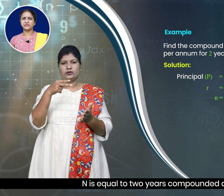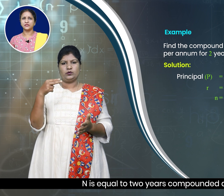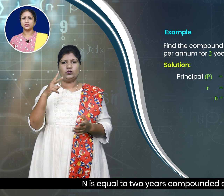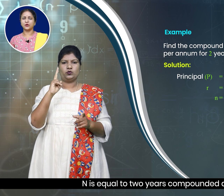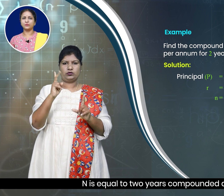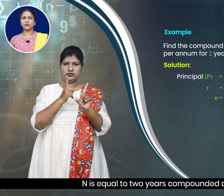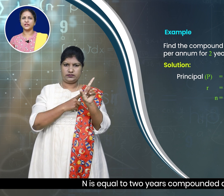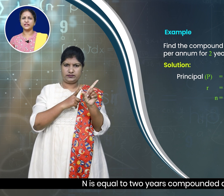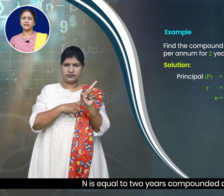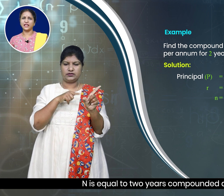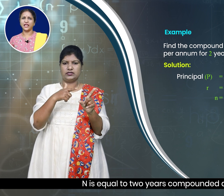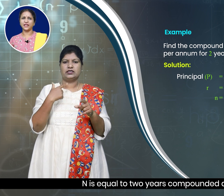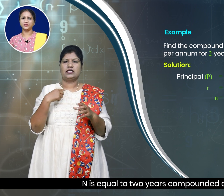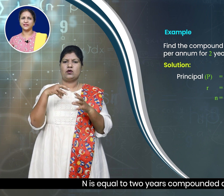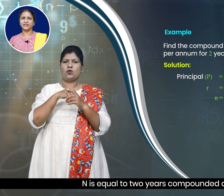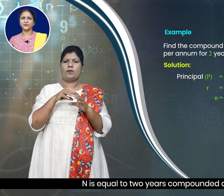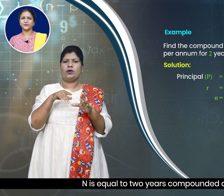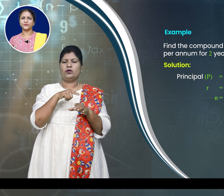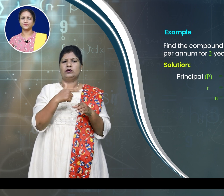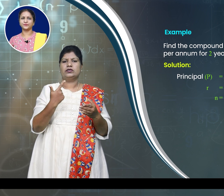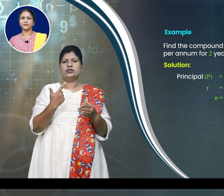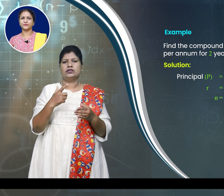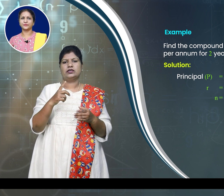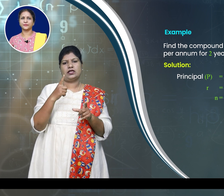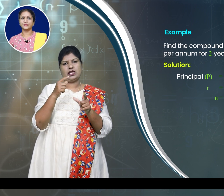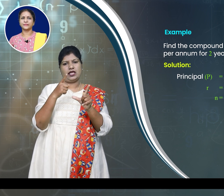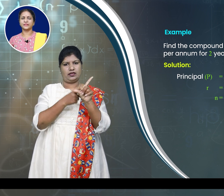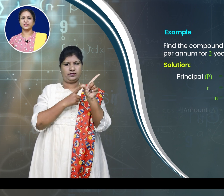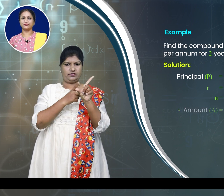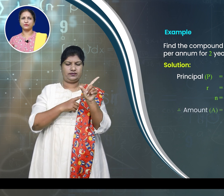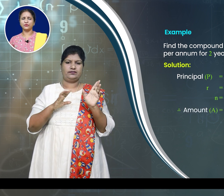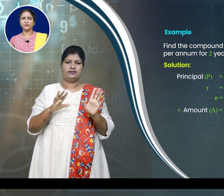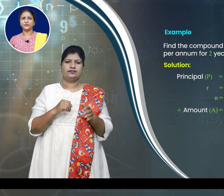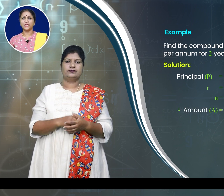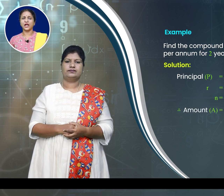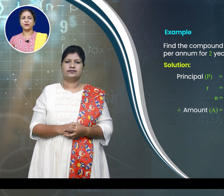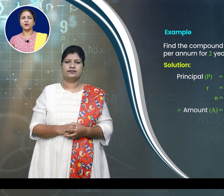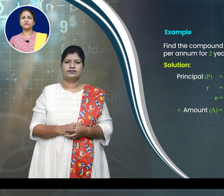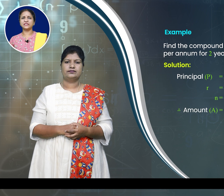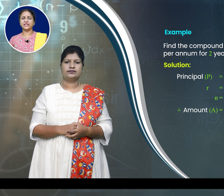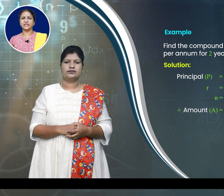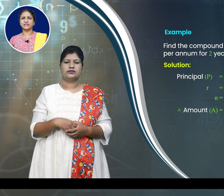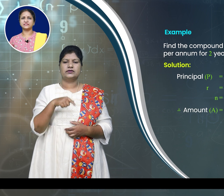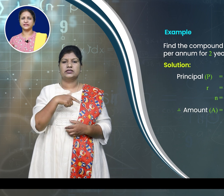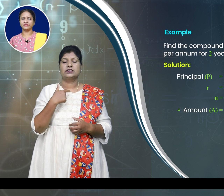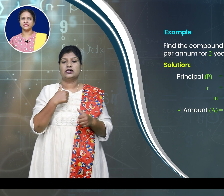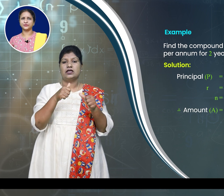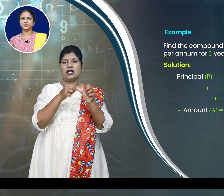per annum. Therefore, amount A is equal to